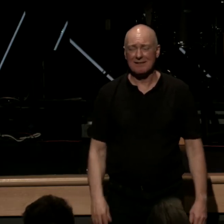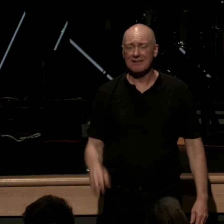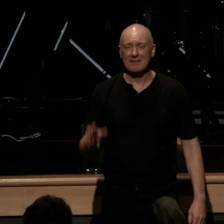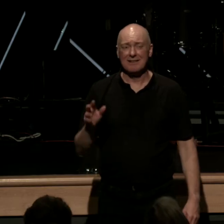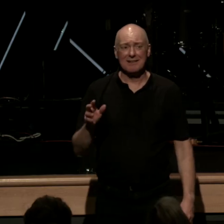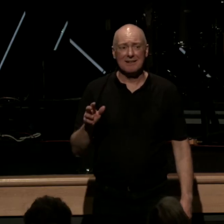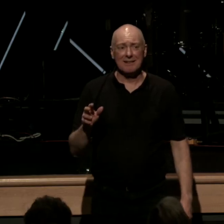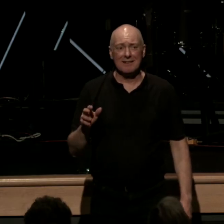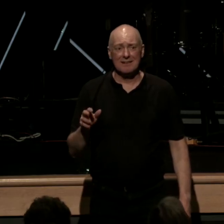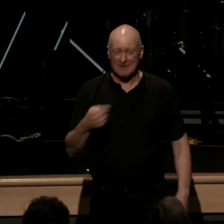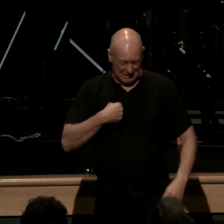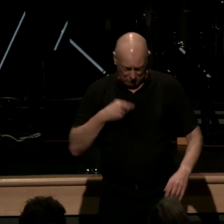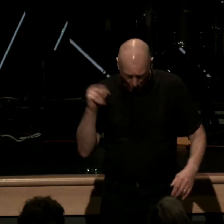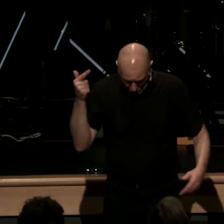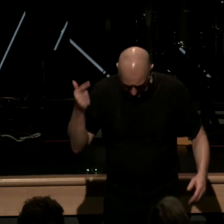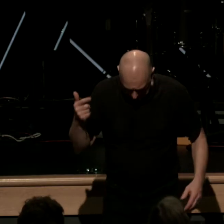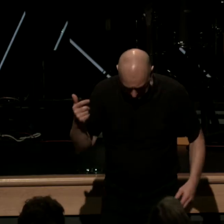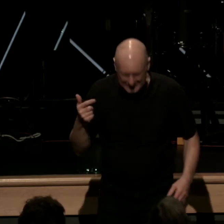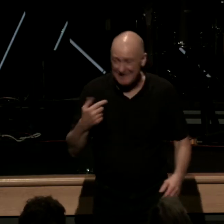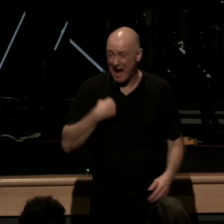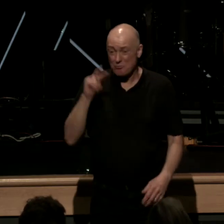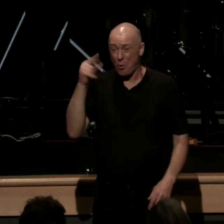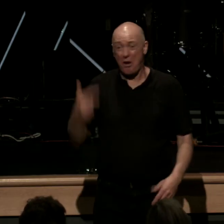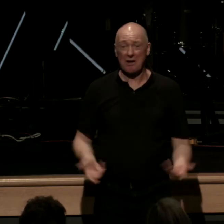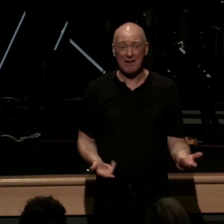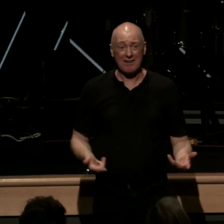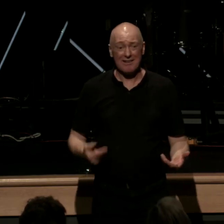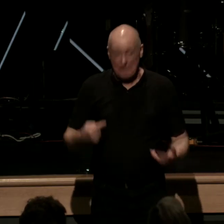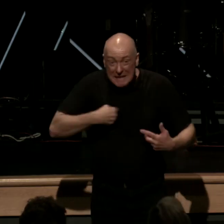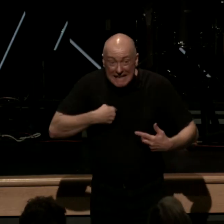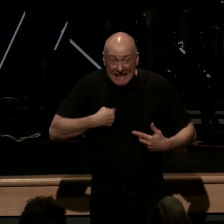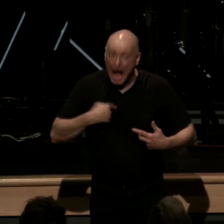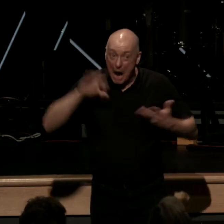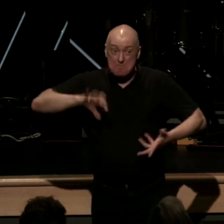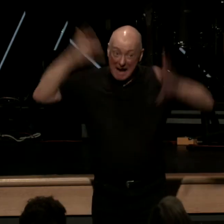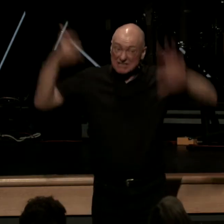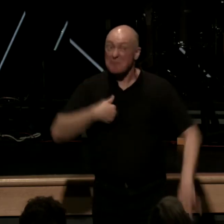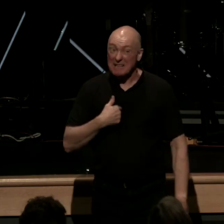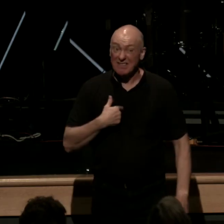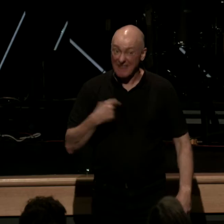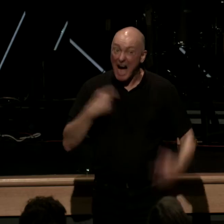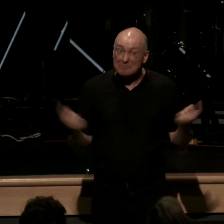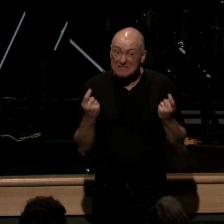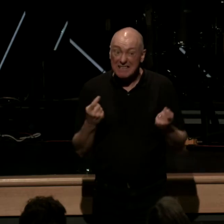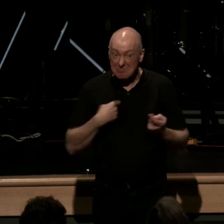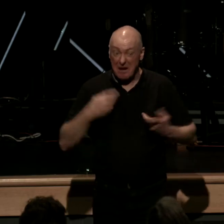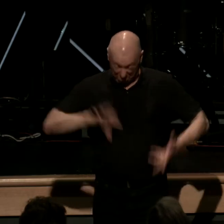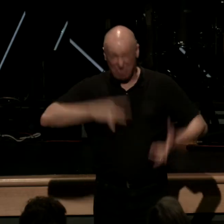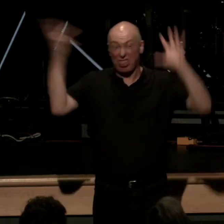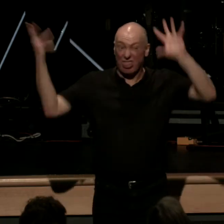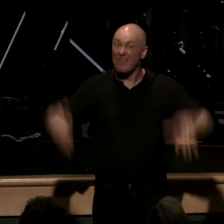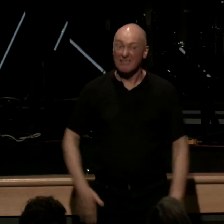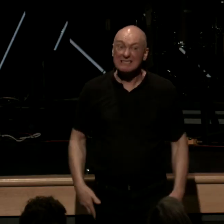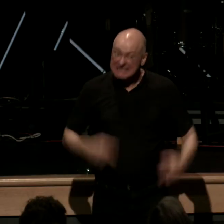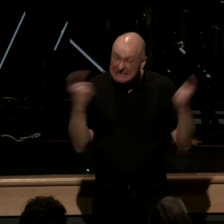this is no good man this is messed up this is sinful this is corrupt this is depraved this